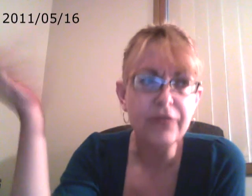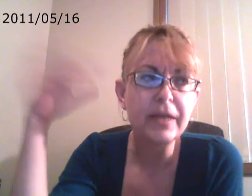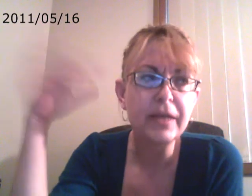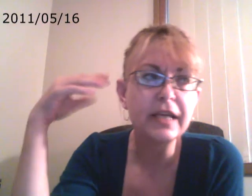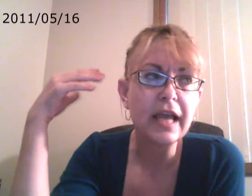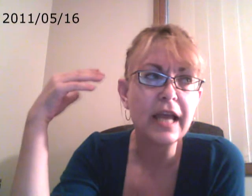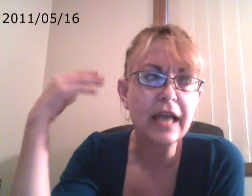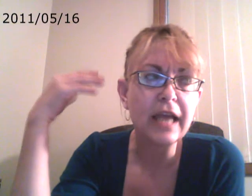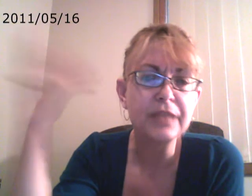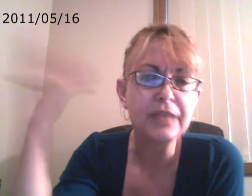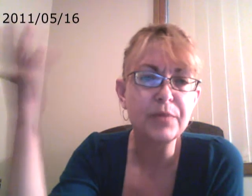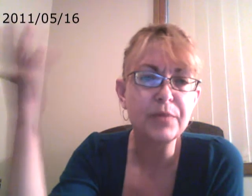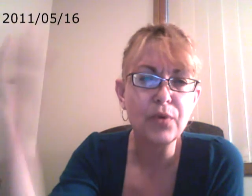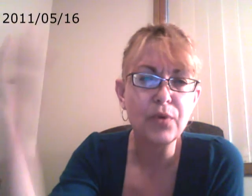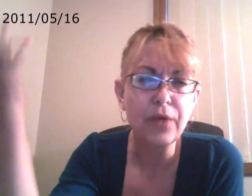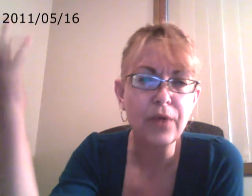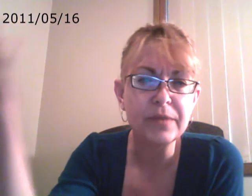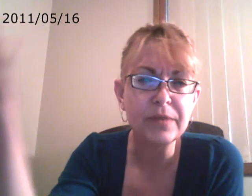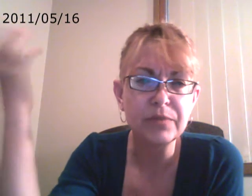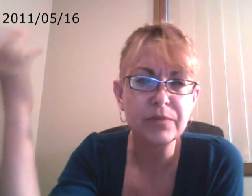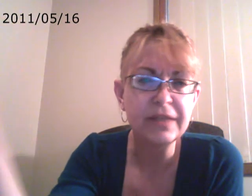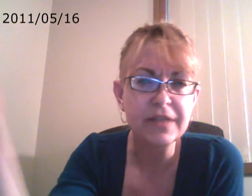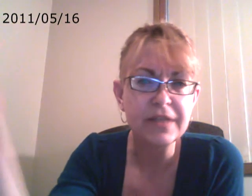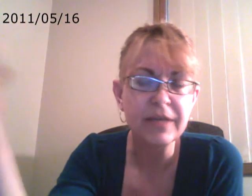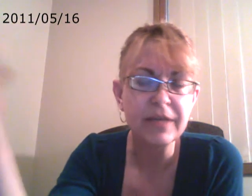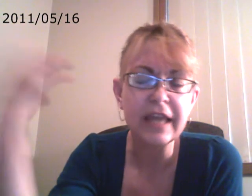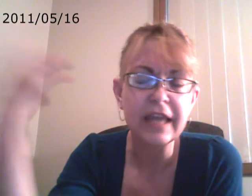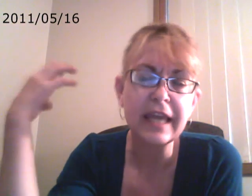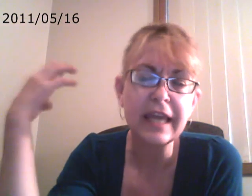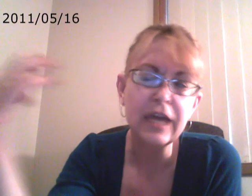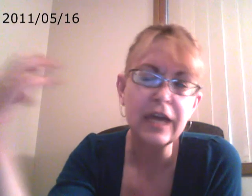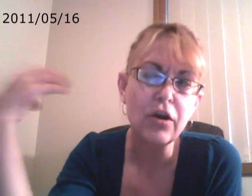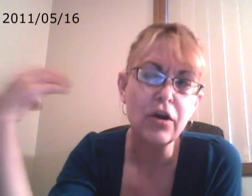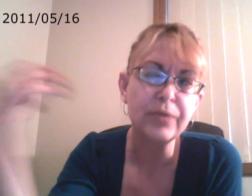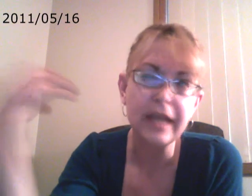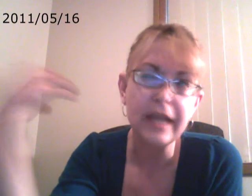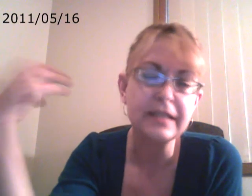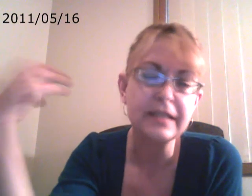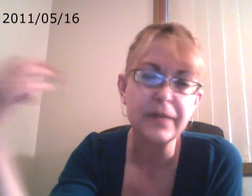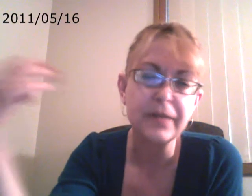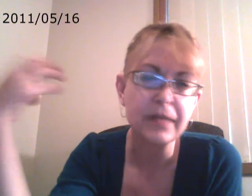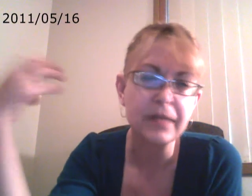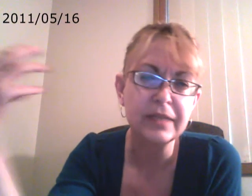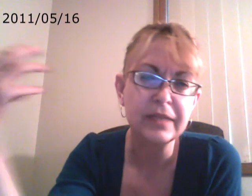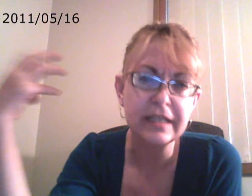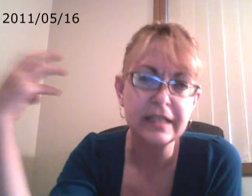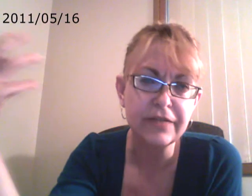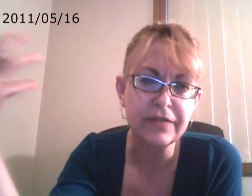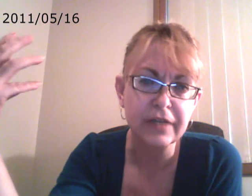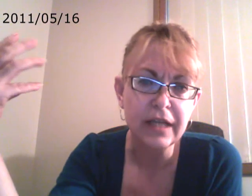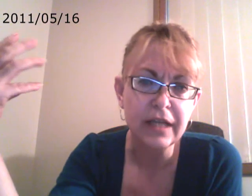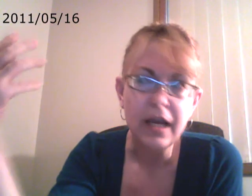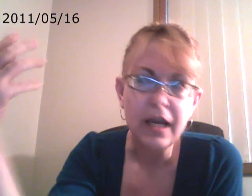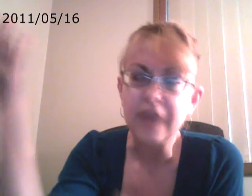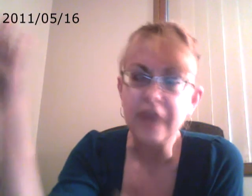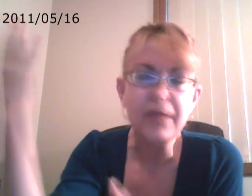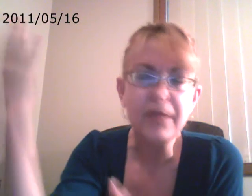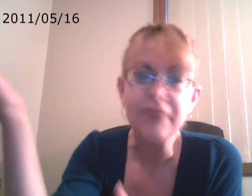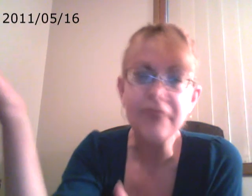has been programmed to believe something, and they can't comprehend something completely different. If my father